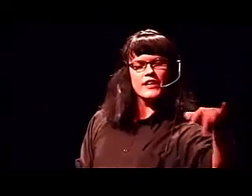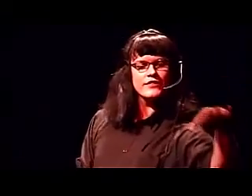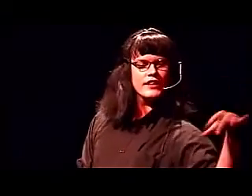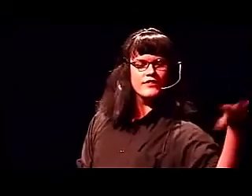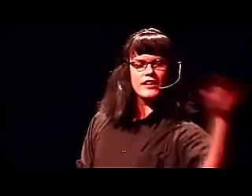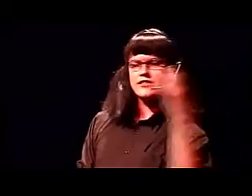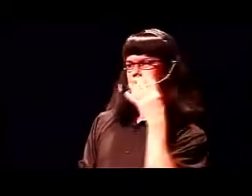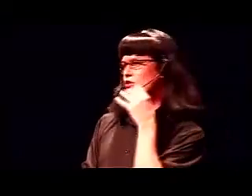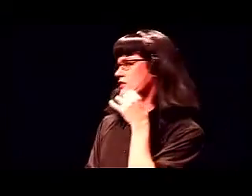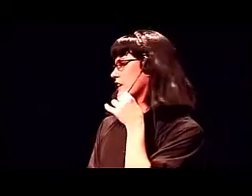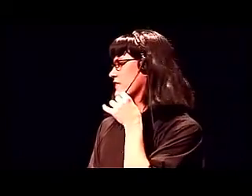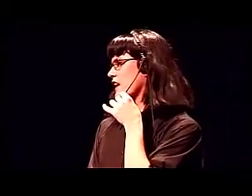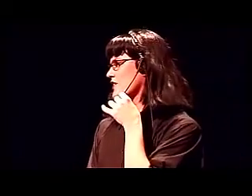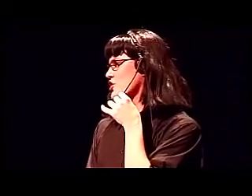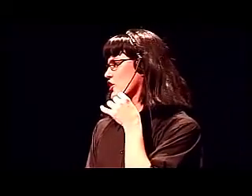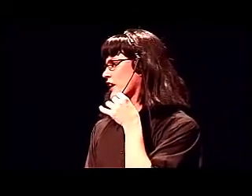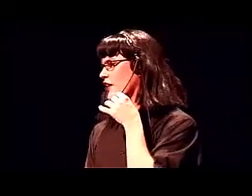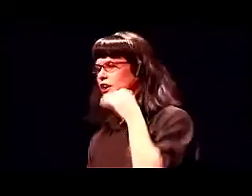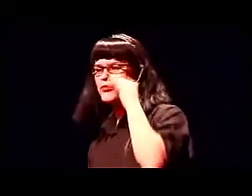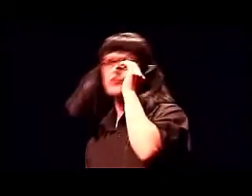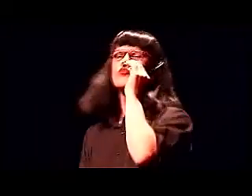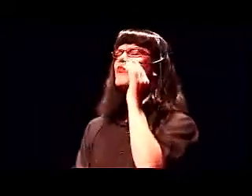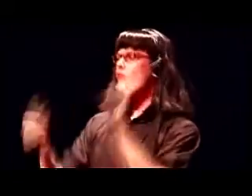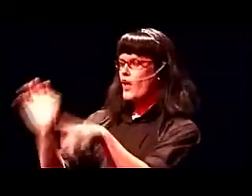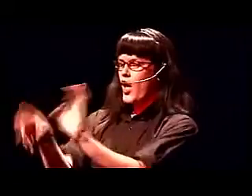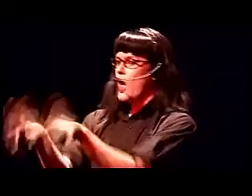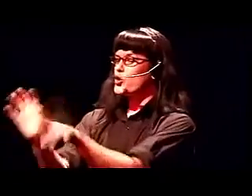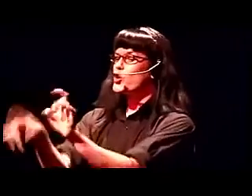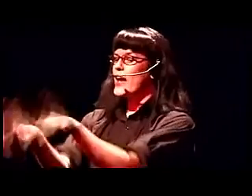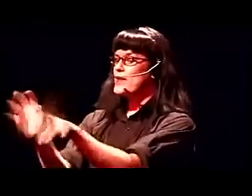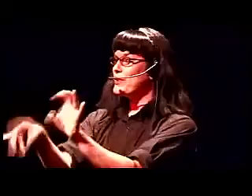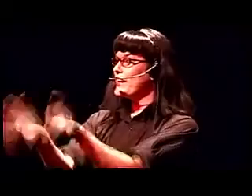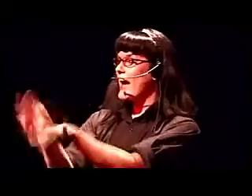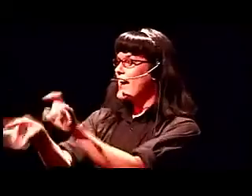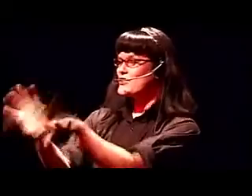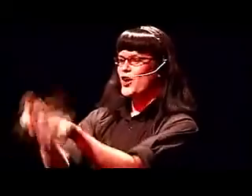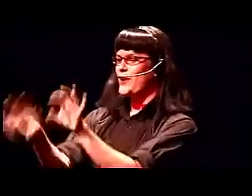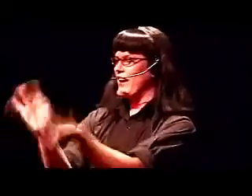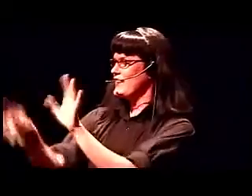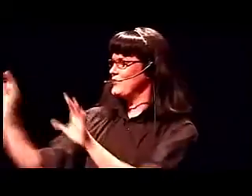9308 8555. Foot Scrape. Fucking shocking area. Your name, plies. Go ahead.